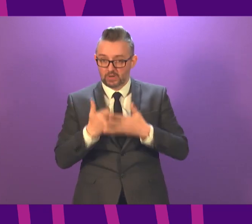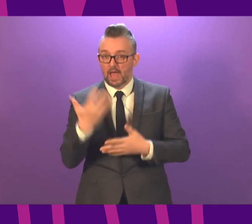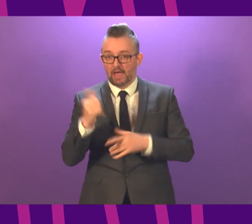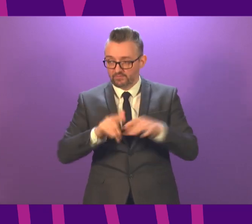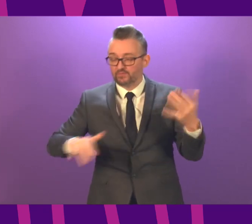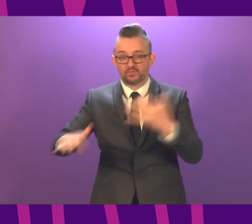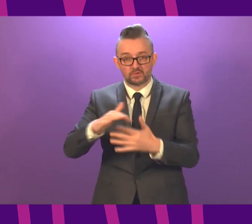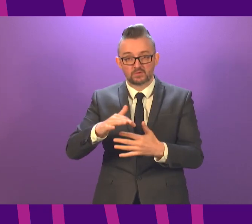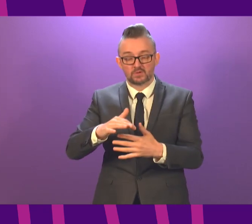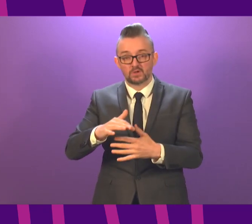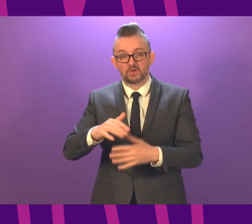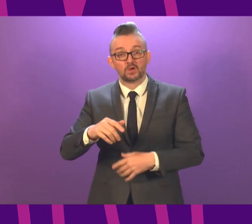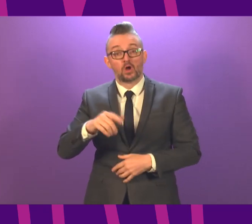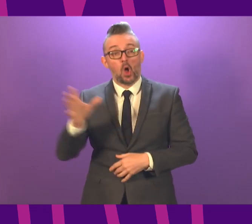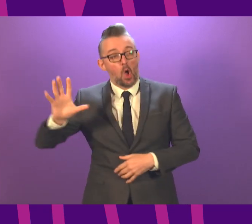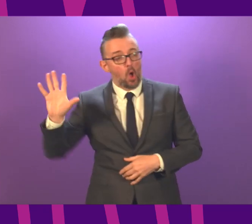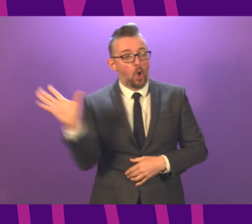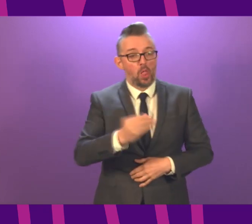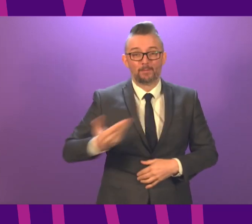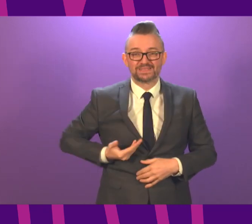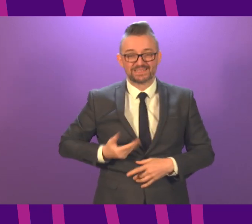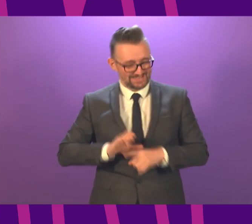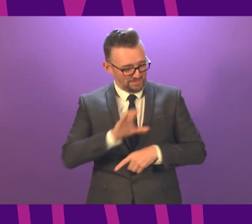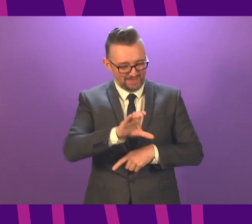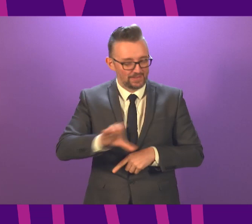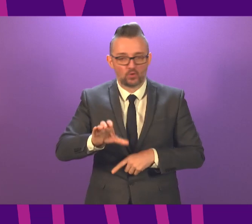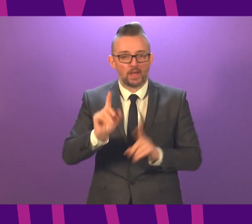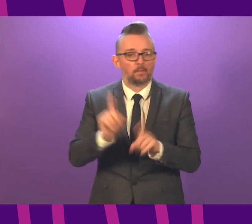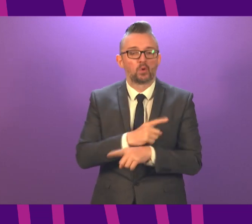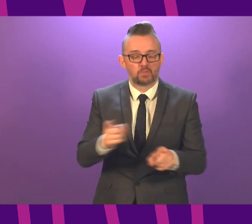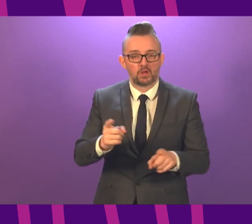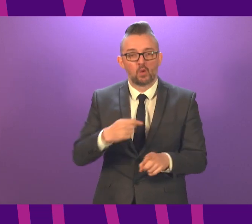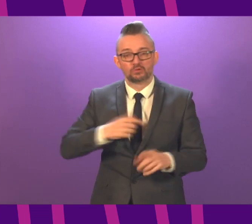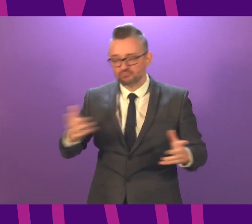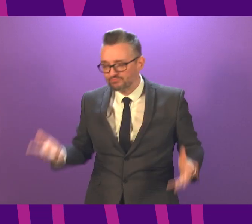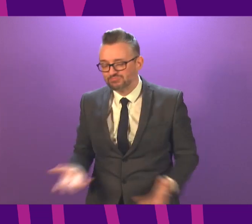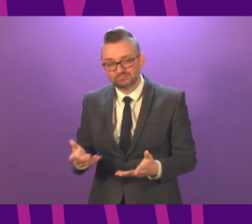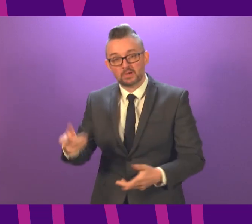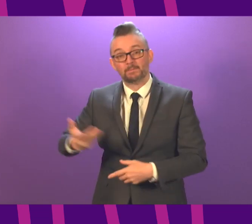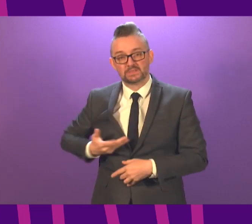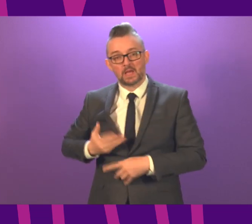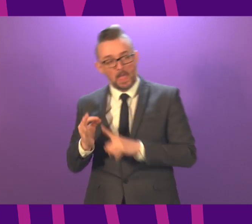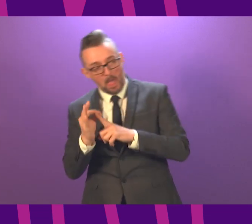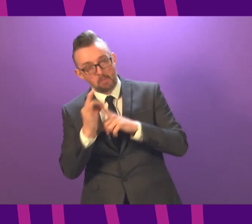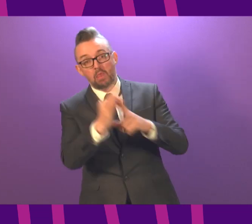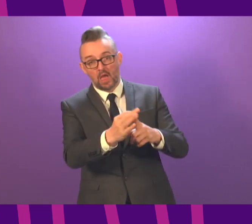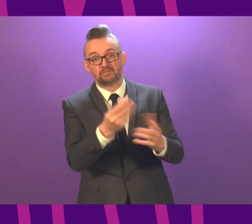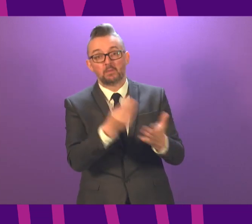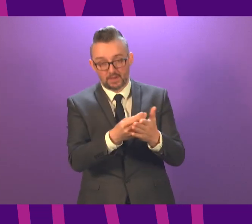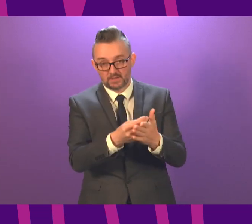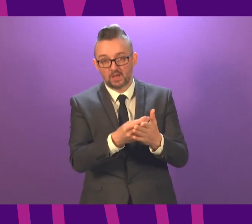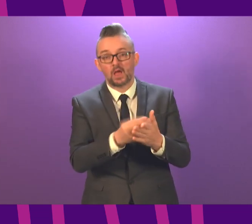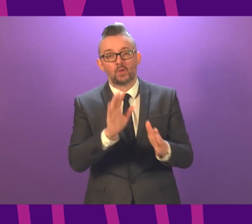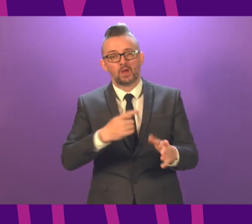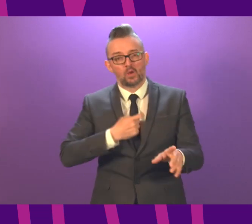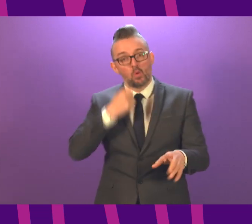openly before, it will not compensate every business for every loss, but I would encourage businesses to make sure they apply for all that support. And we will continue to look at